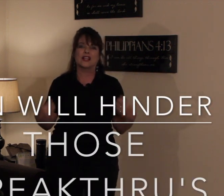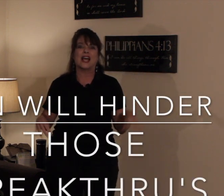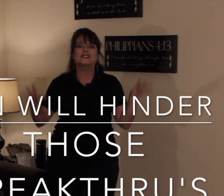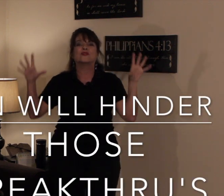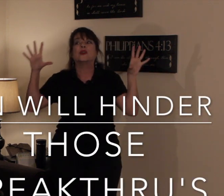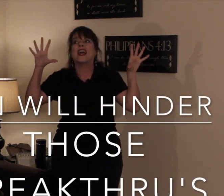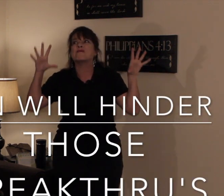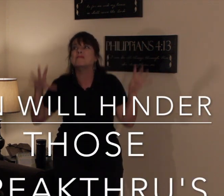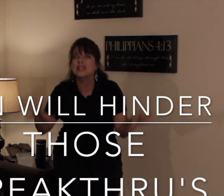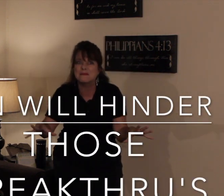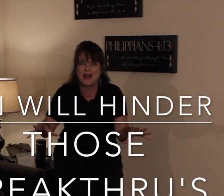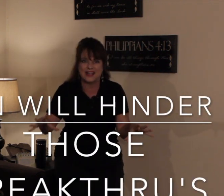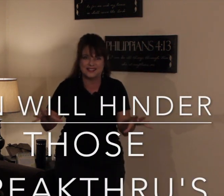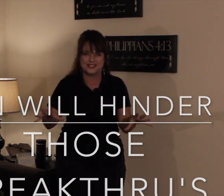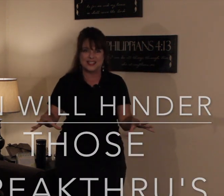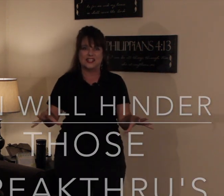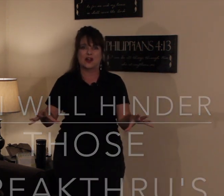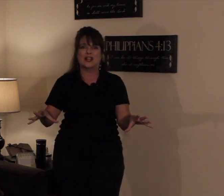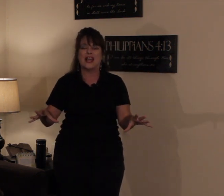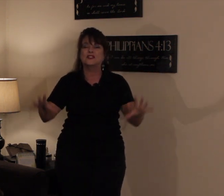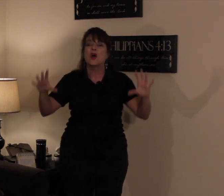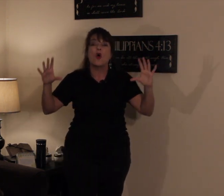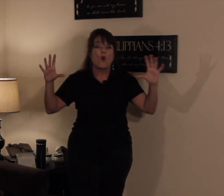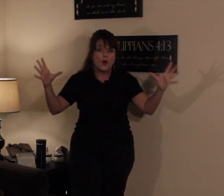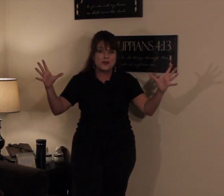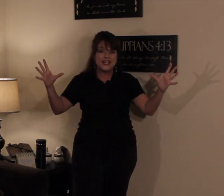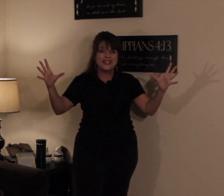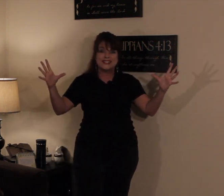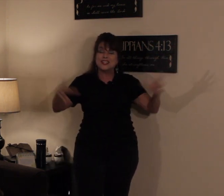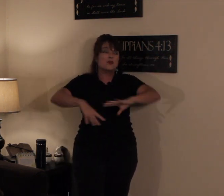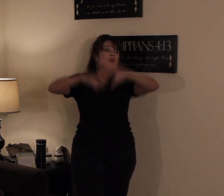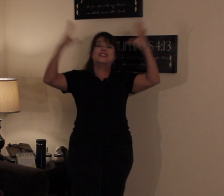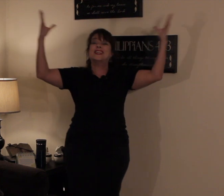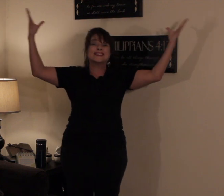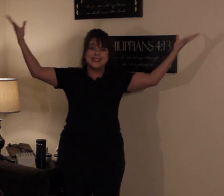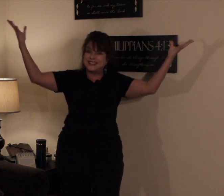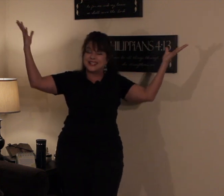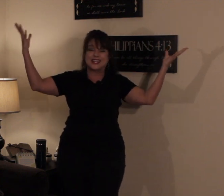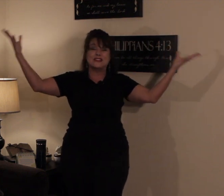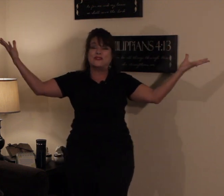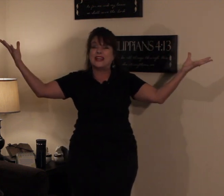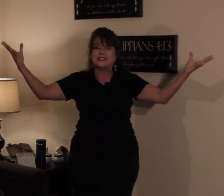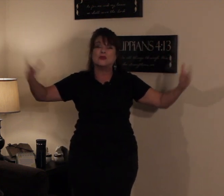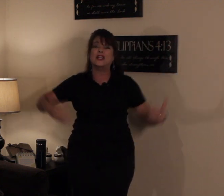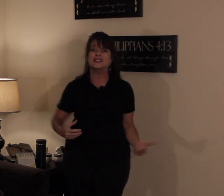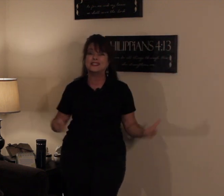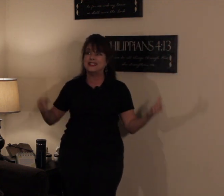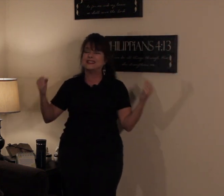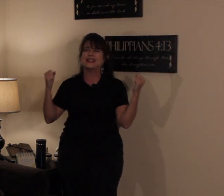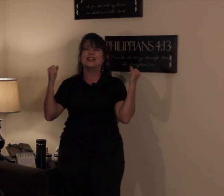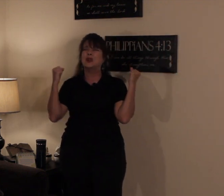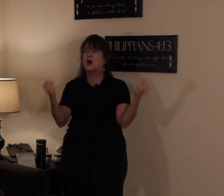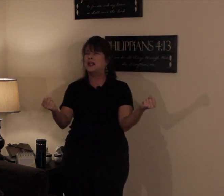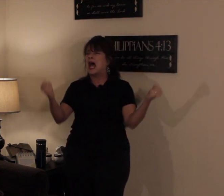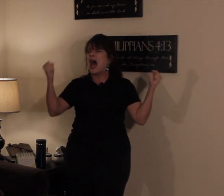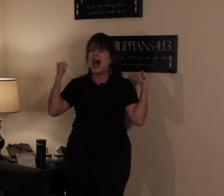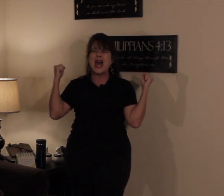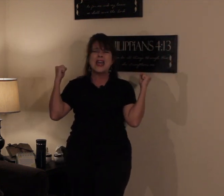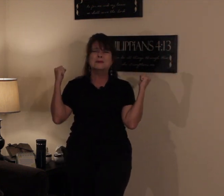lives, if we have minimized sin in our lives, what do we need to do? We just need to confess it. We just need to say, Lord, I am